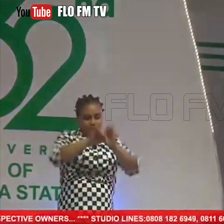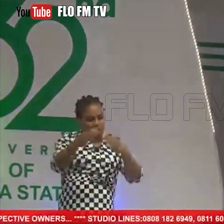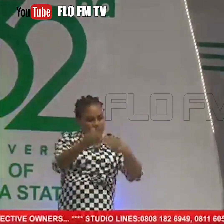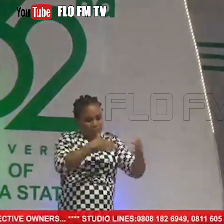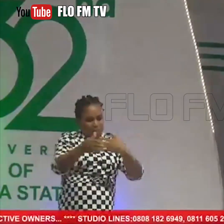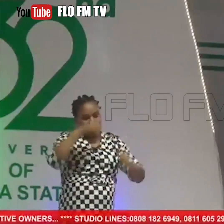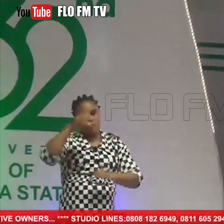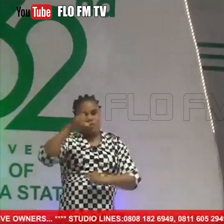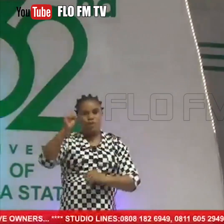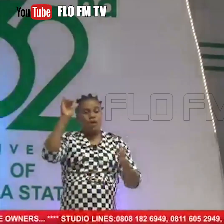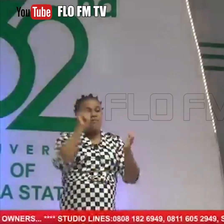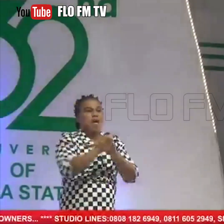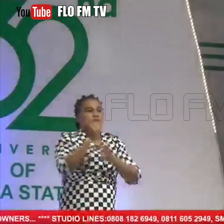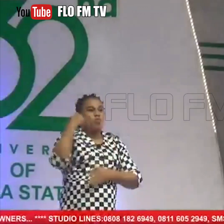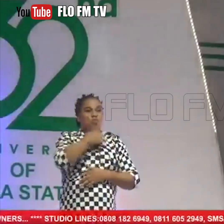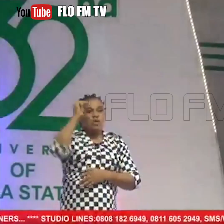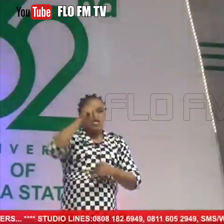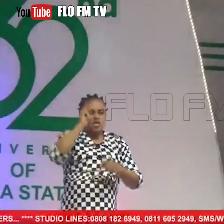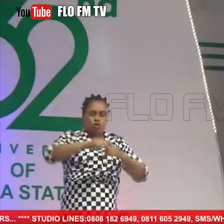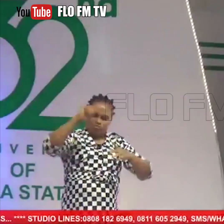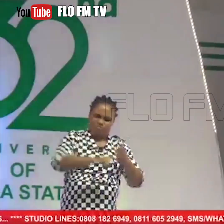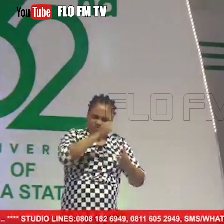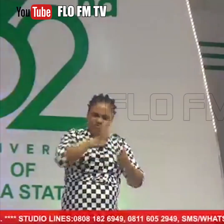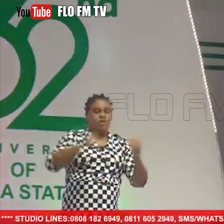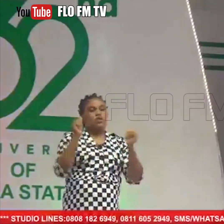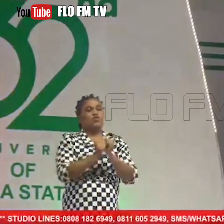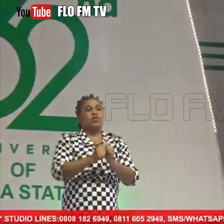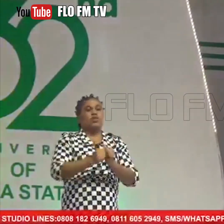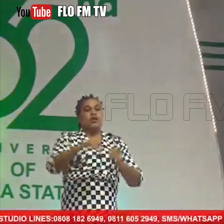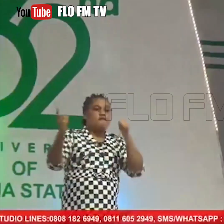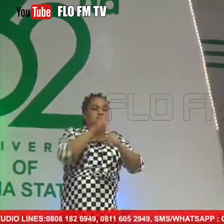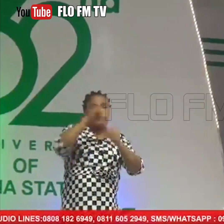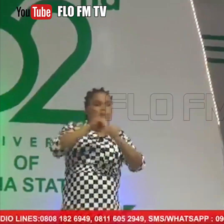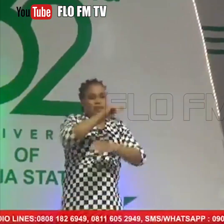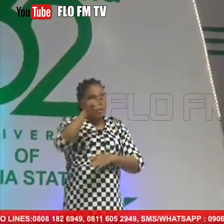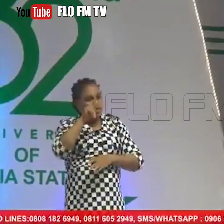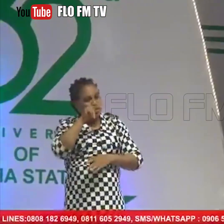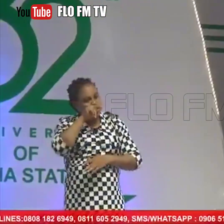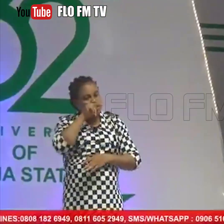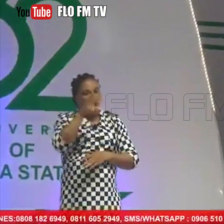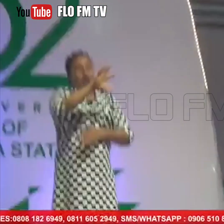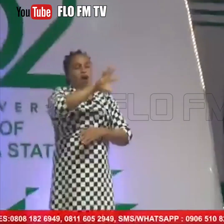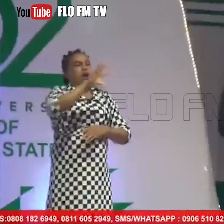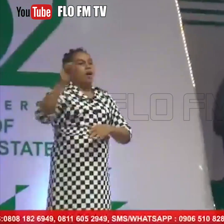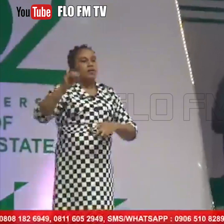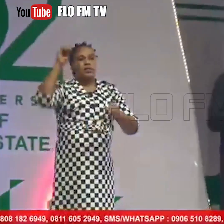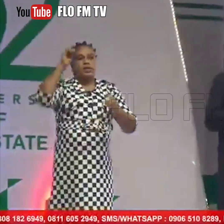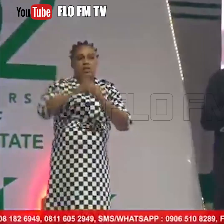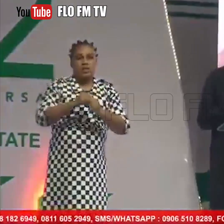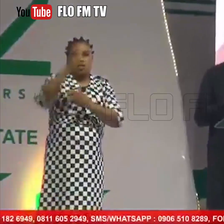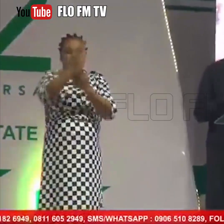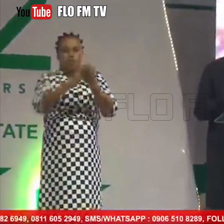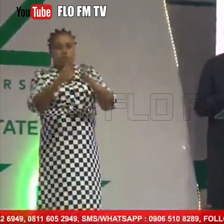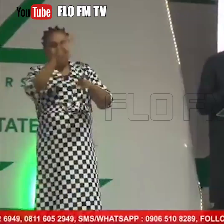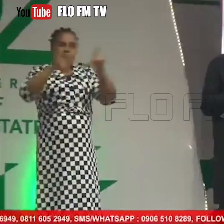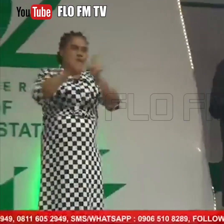that we need to deal with. First in Nigeria, and in sub-national